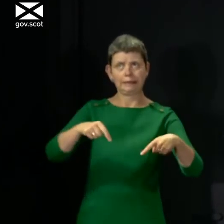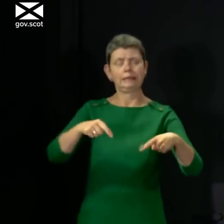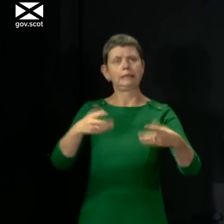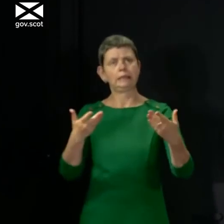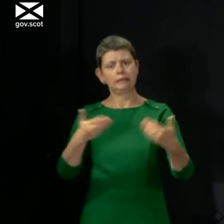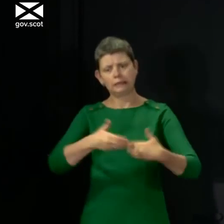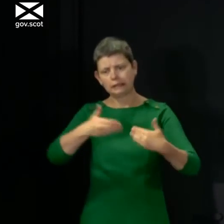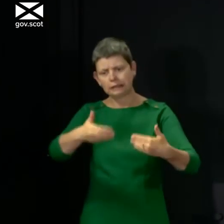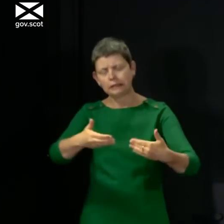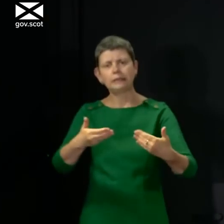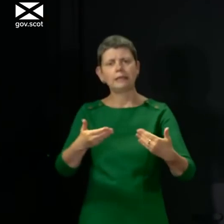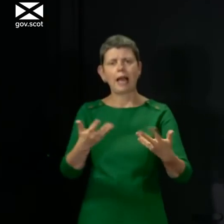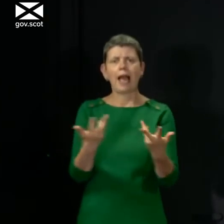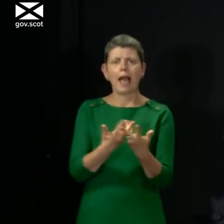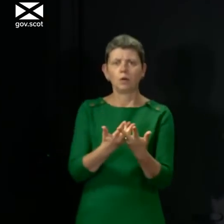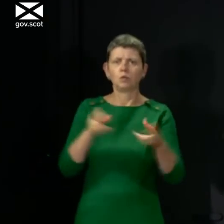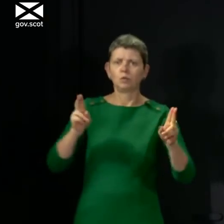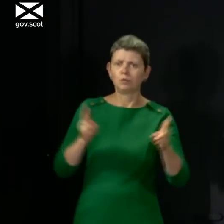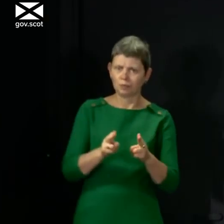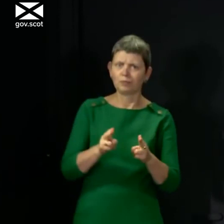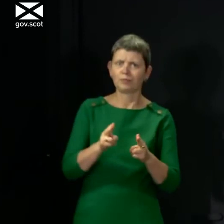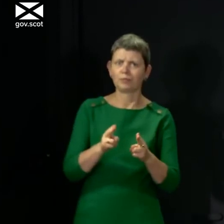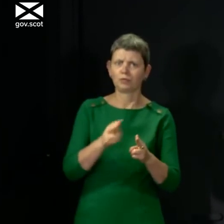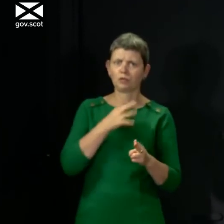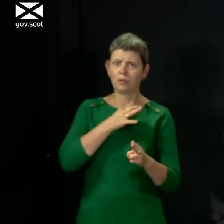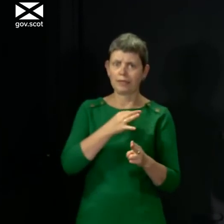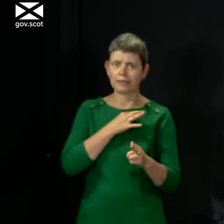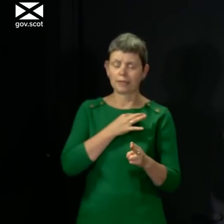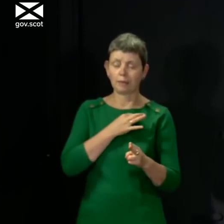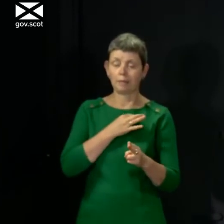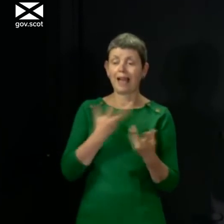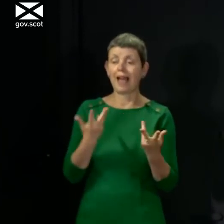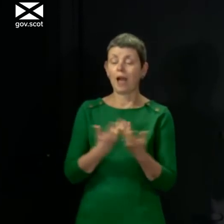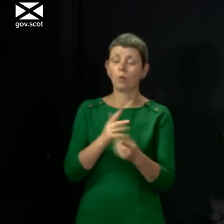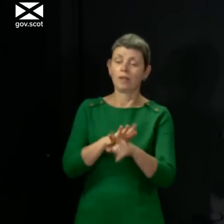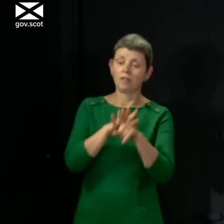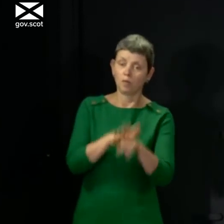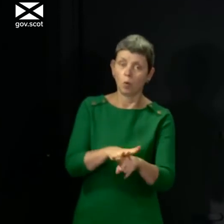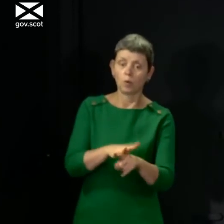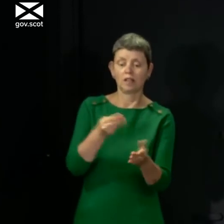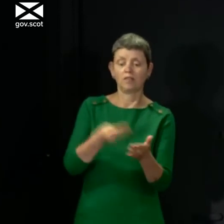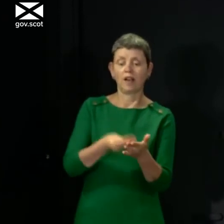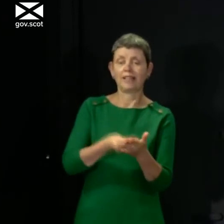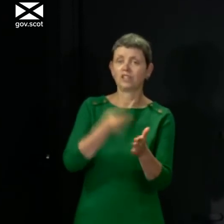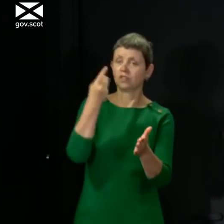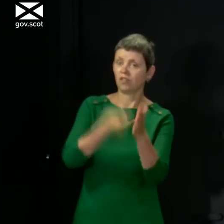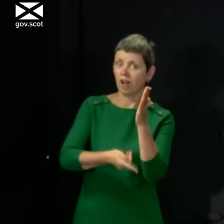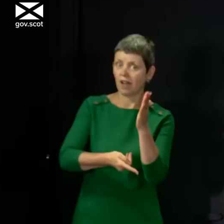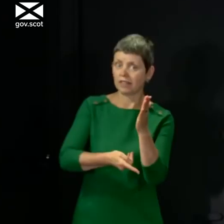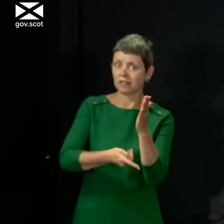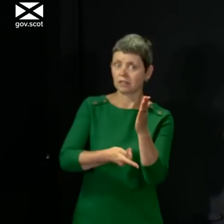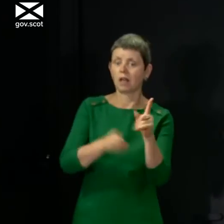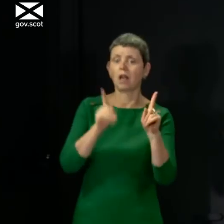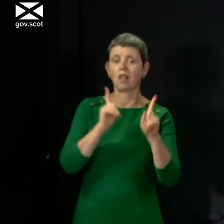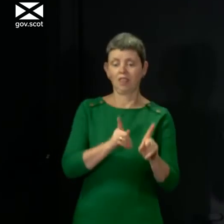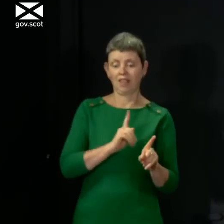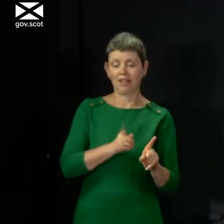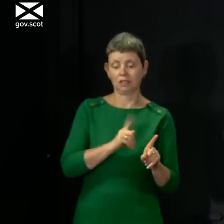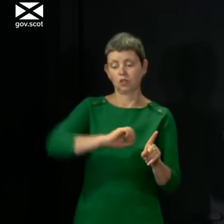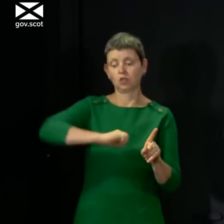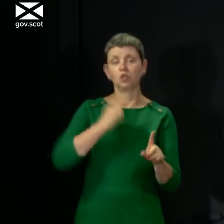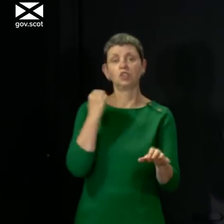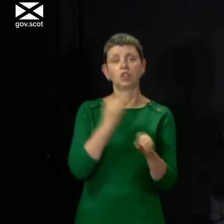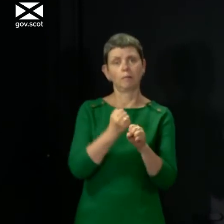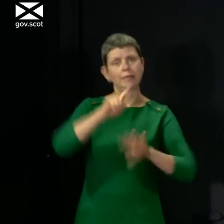a phase of trying to suppress it. But issues of enforcement and financial penalties for breach of these regulations are issues for the Scottish Government